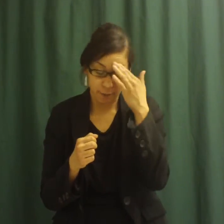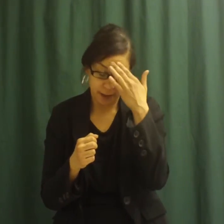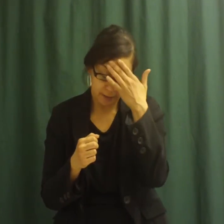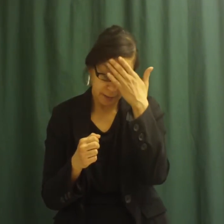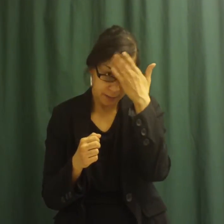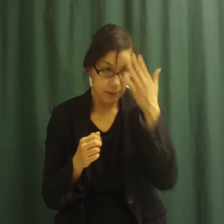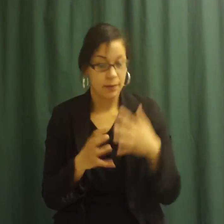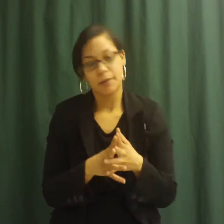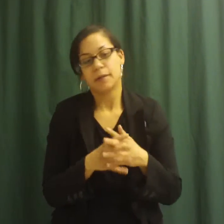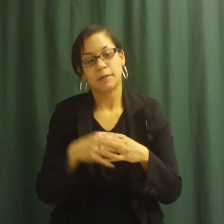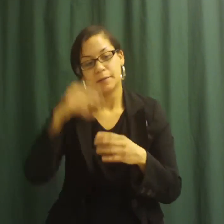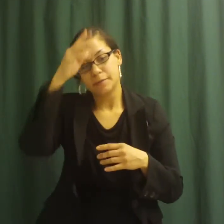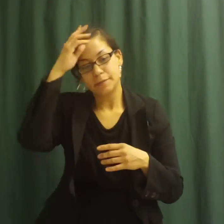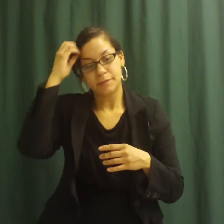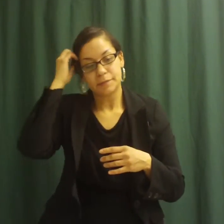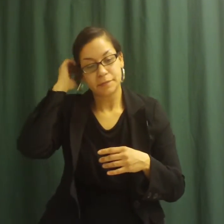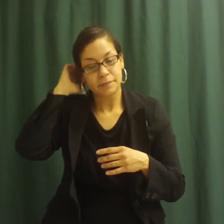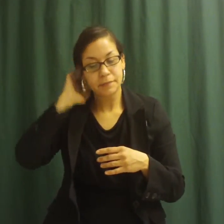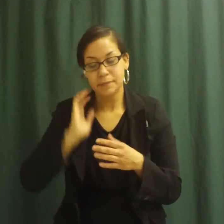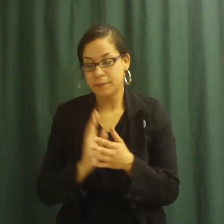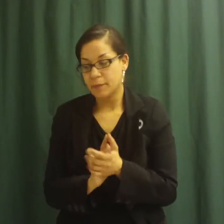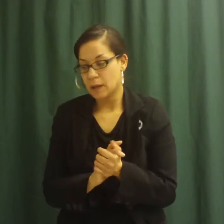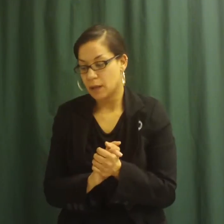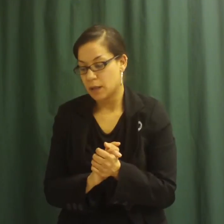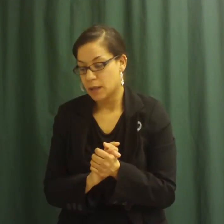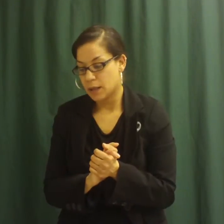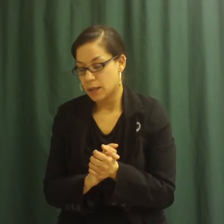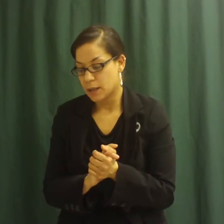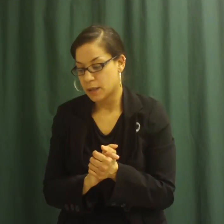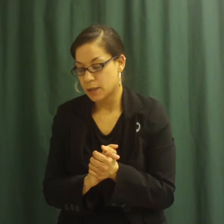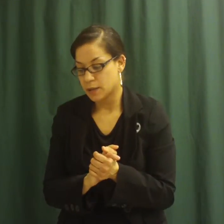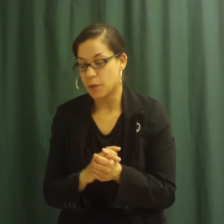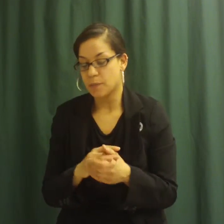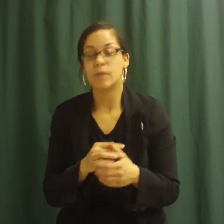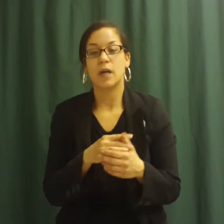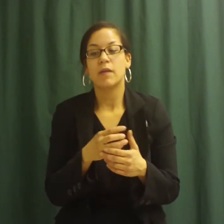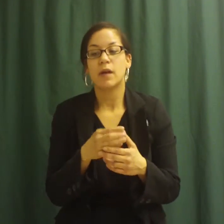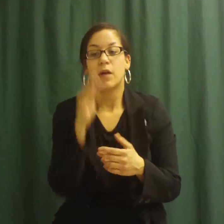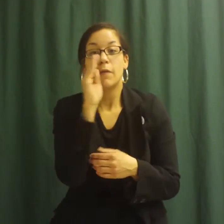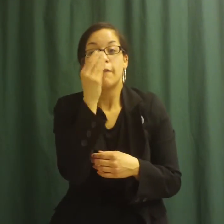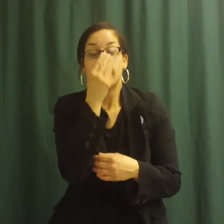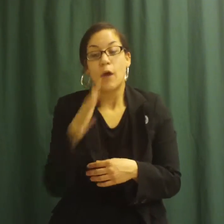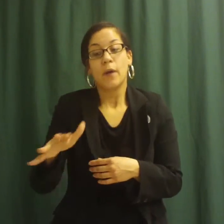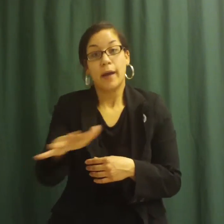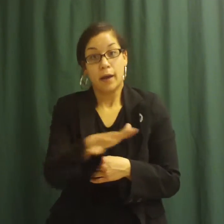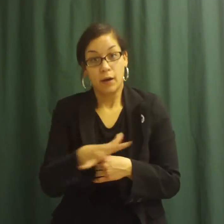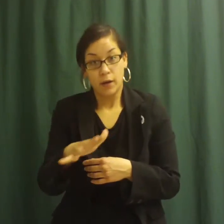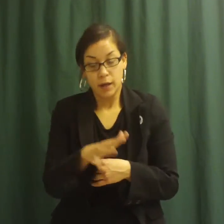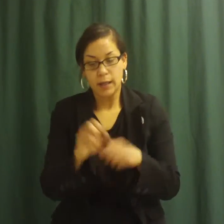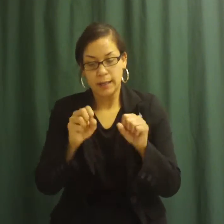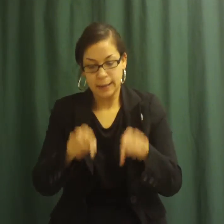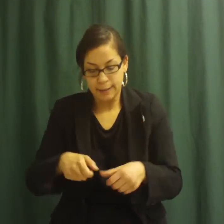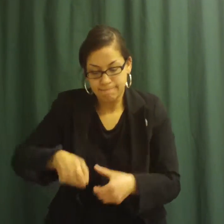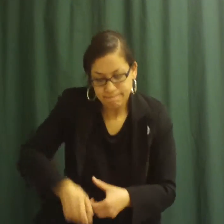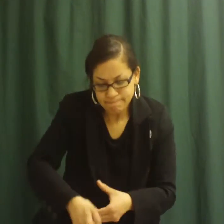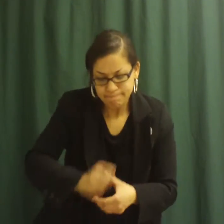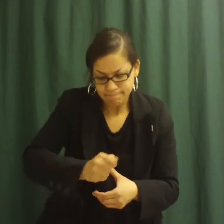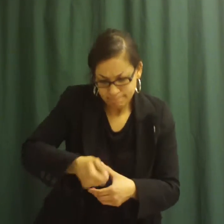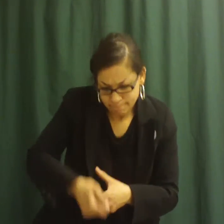for me? I'm sorry. Dig small holes in the garden and carefully plant the seedlings in